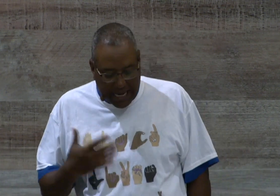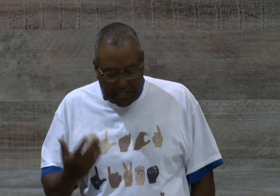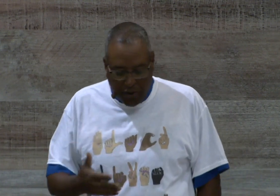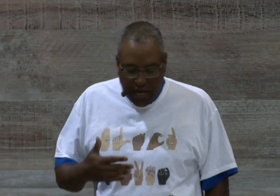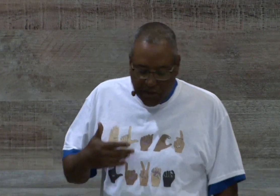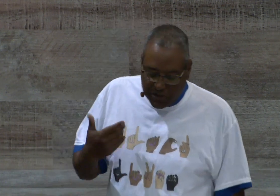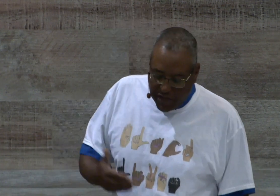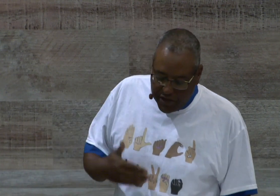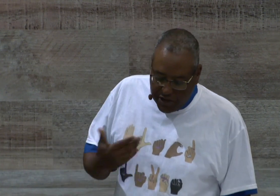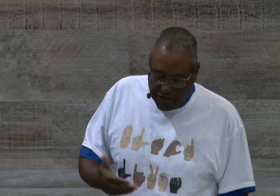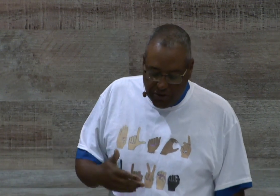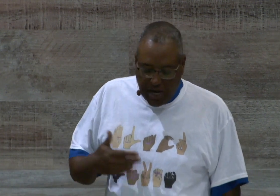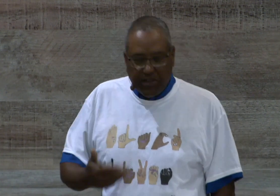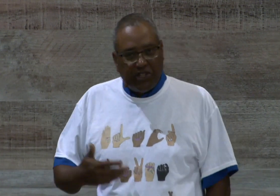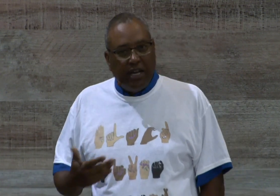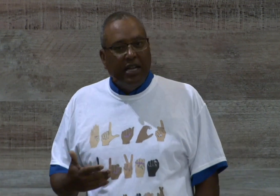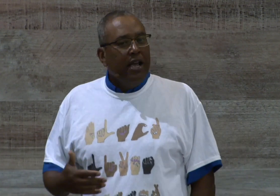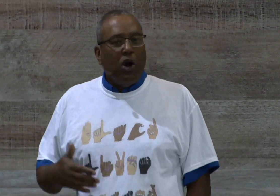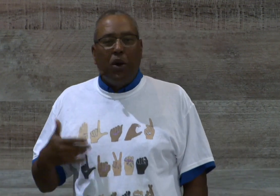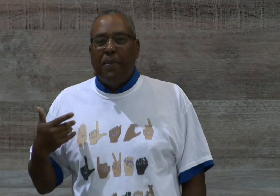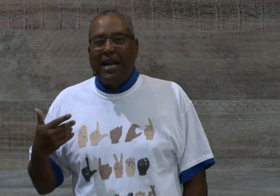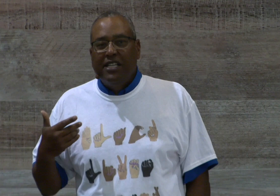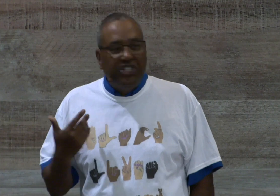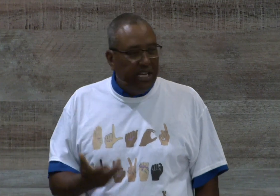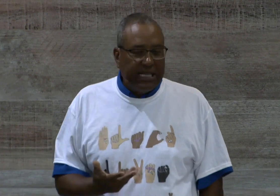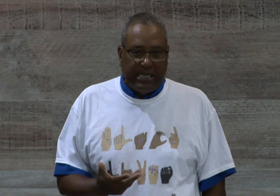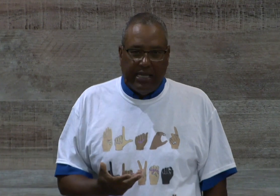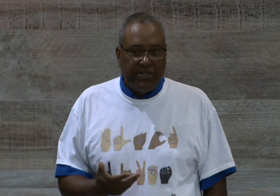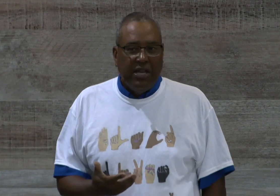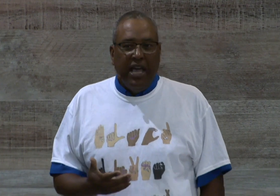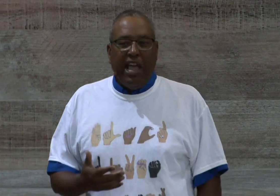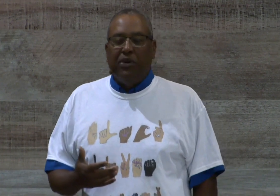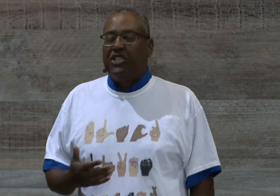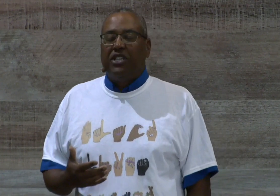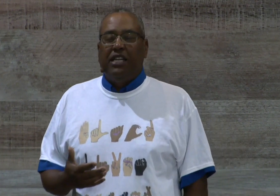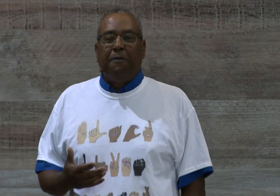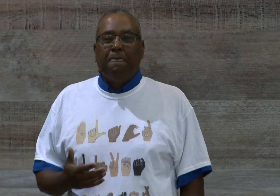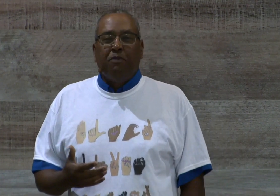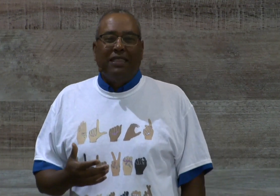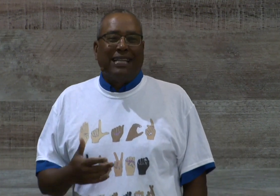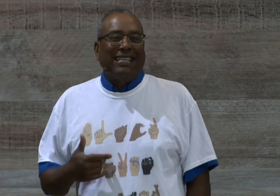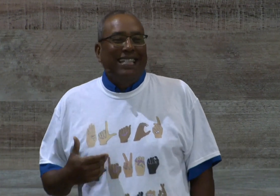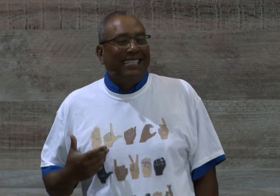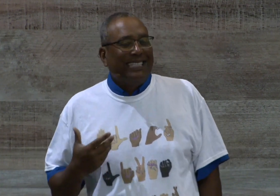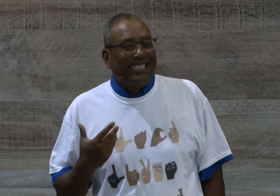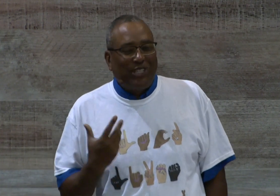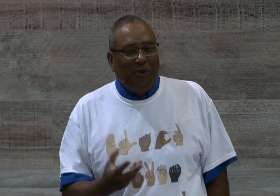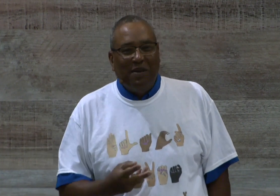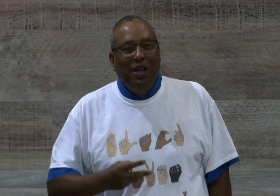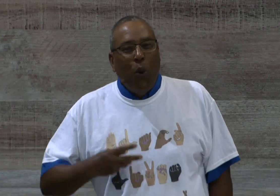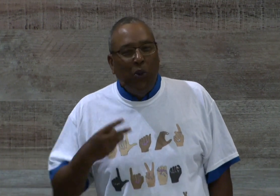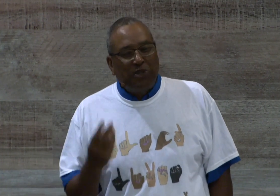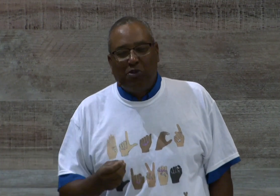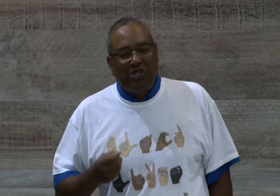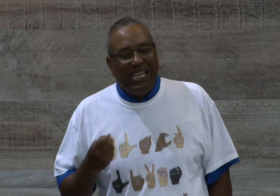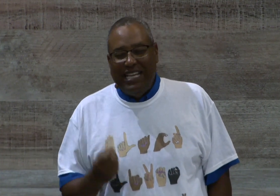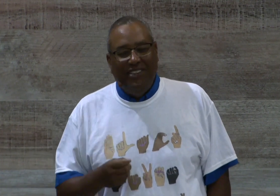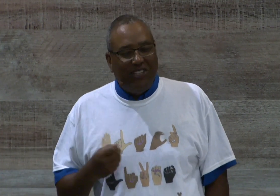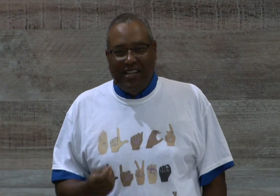so, there's nothing new under the sun. Go all the way back to Genesis, and we see that the serpent whispers in Eve's ear,